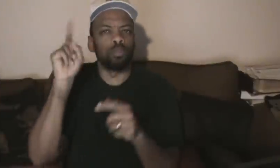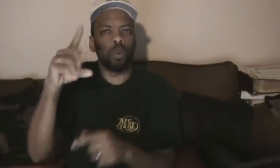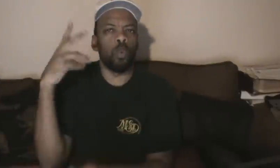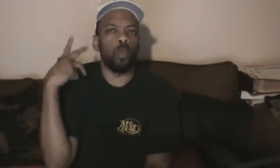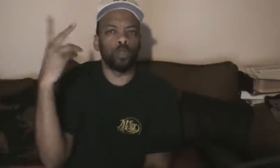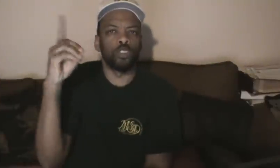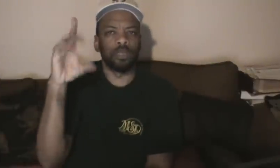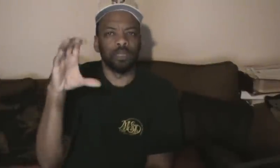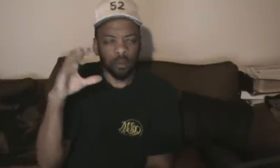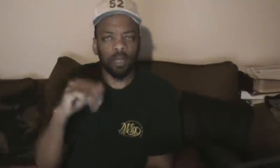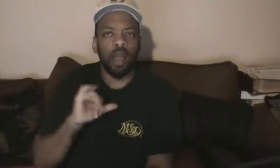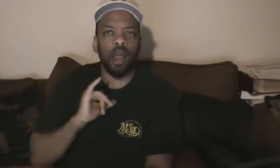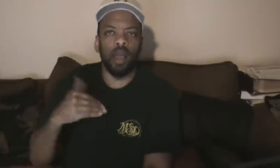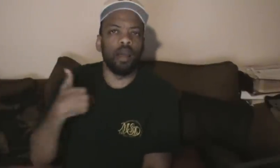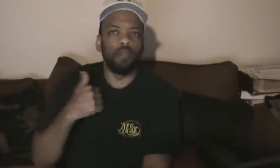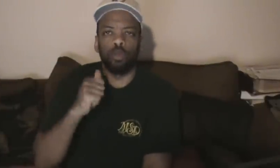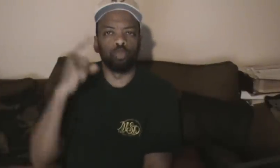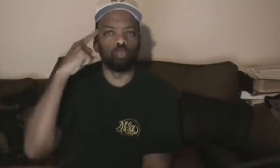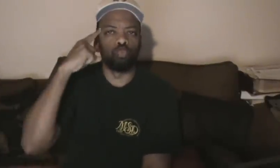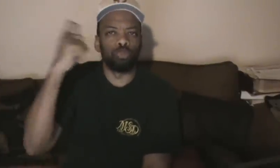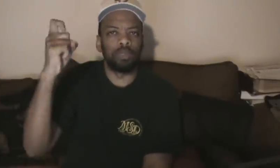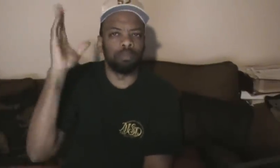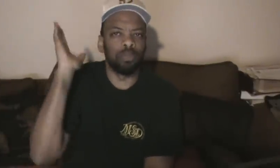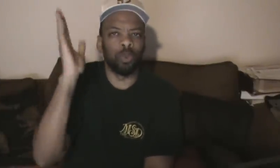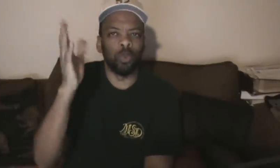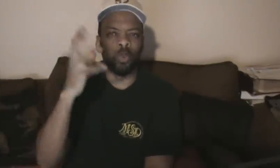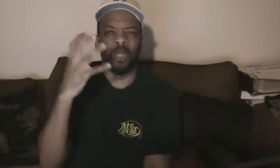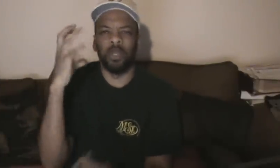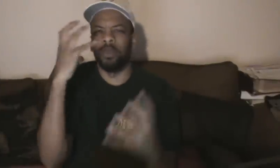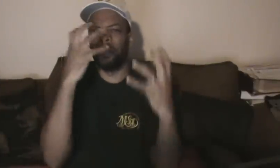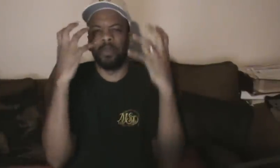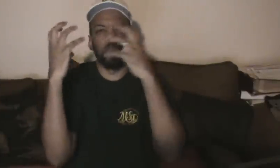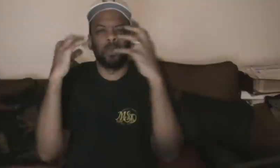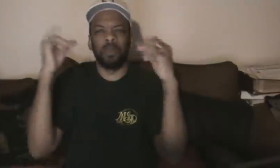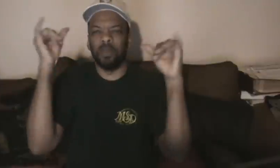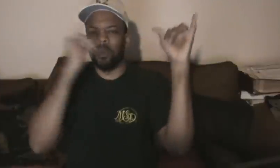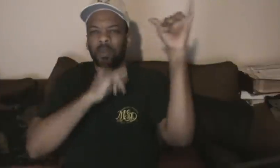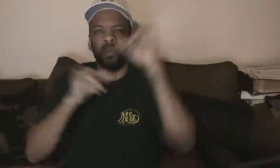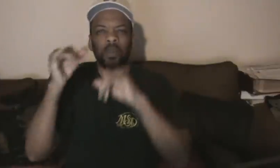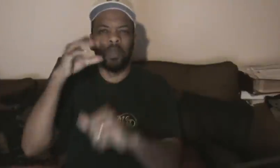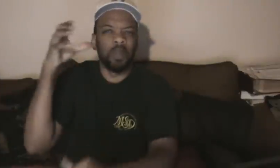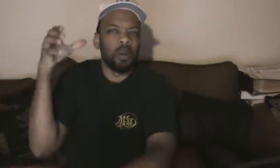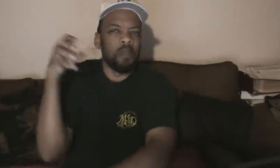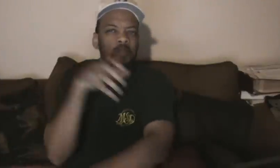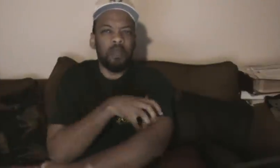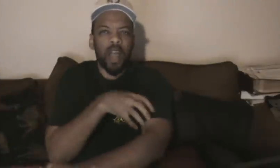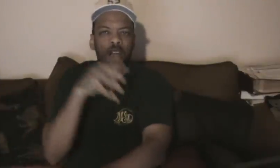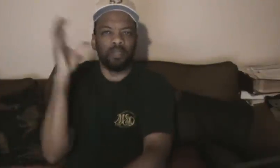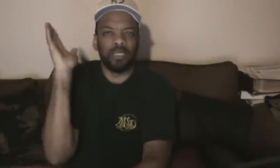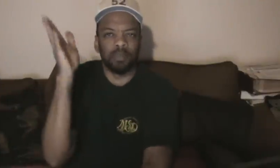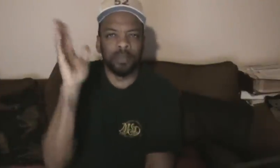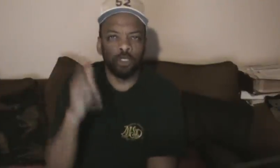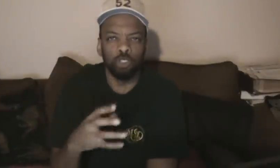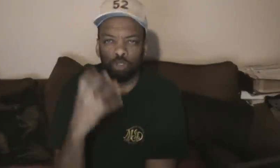What do you get when you add helpful advice to a store full of batteries for things like laptops, cell phones,